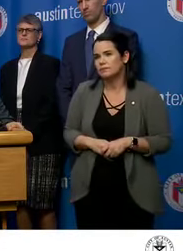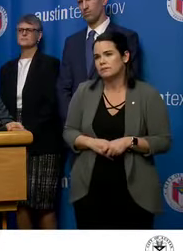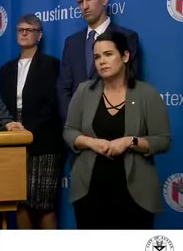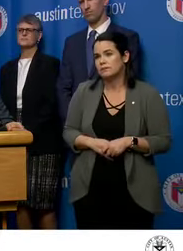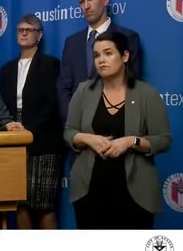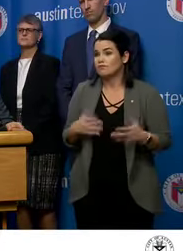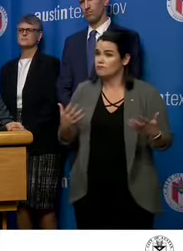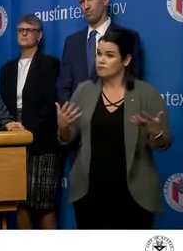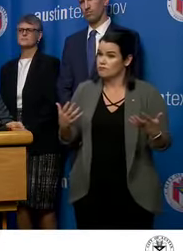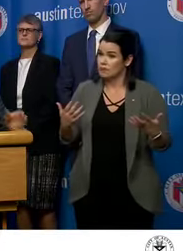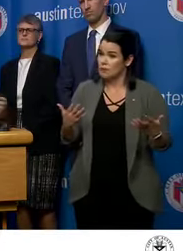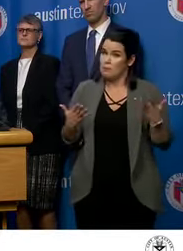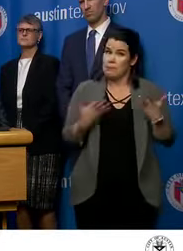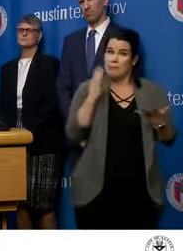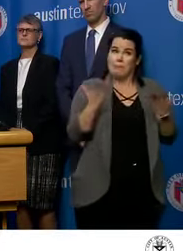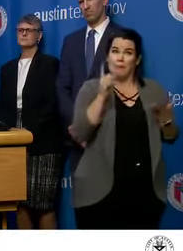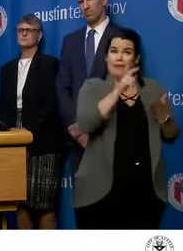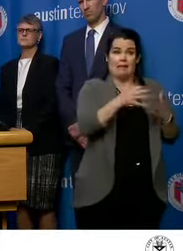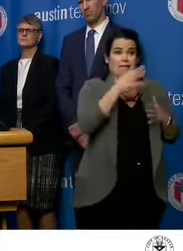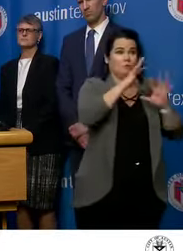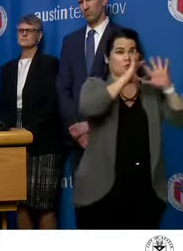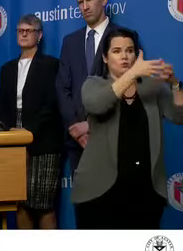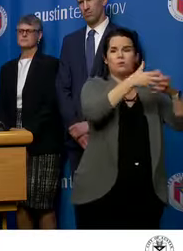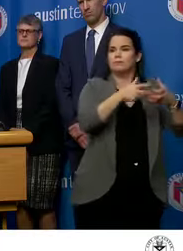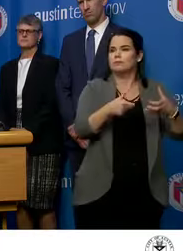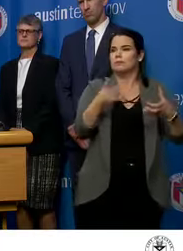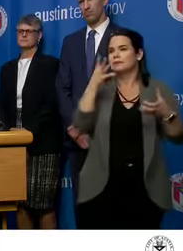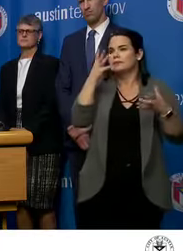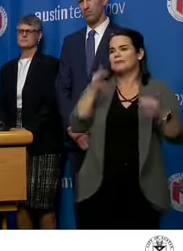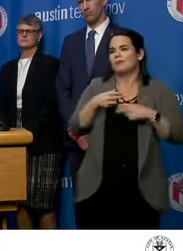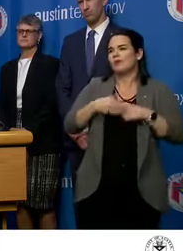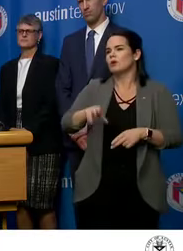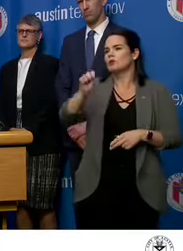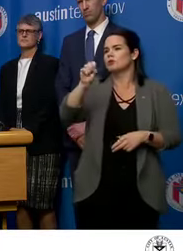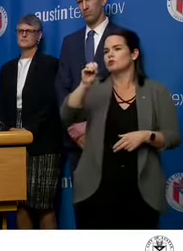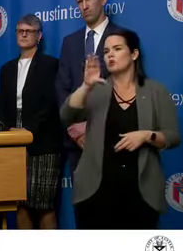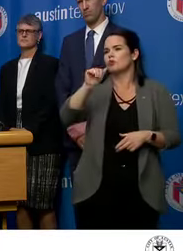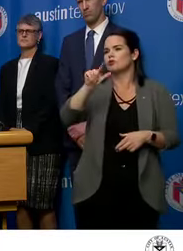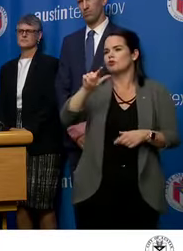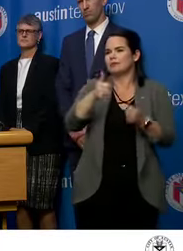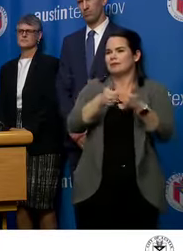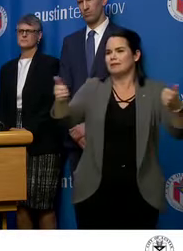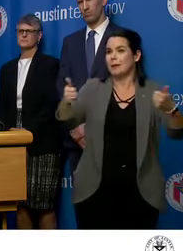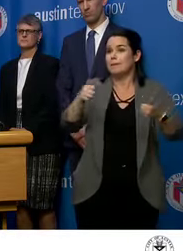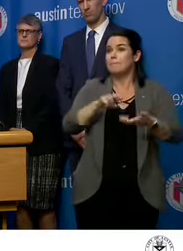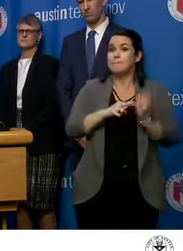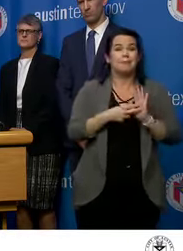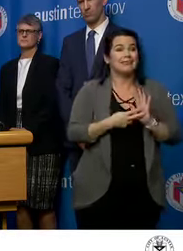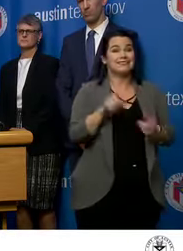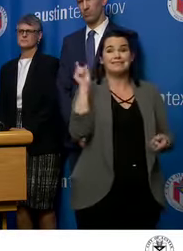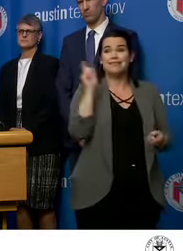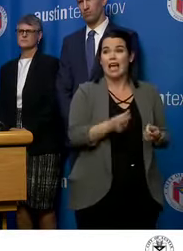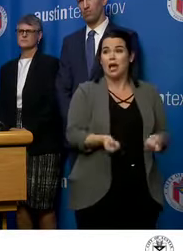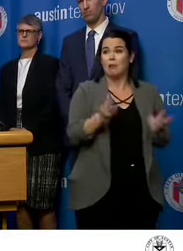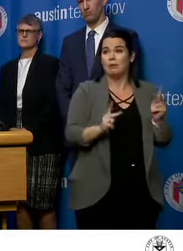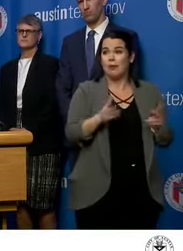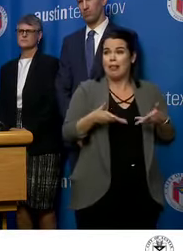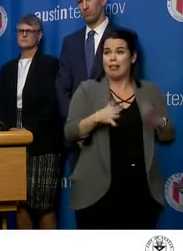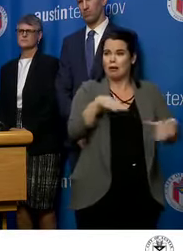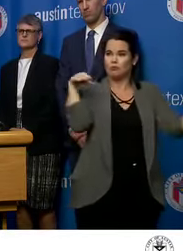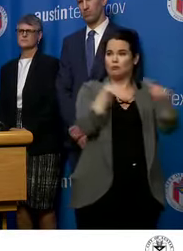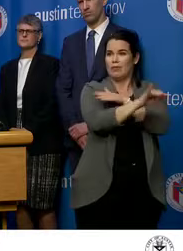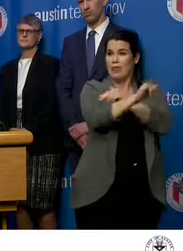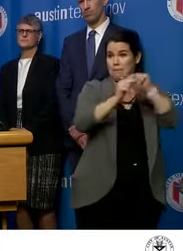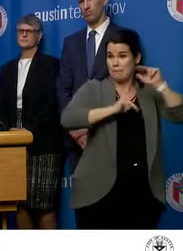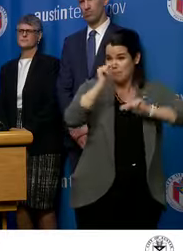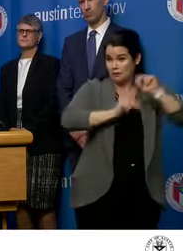the, the panel would suggest that we need to have social distancing, which may mean decreasing the number of people allowed into venues, uh,